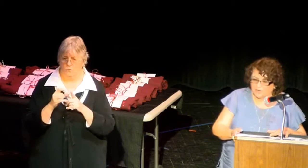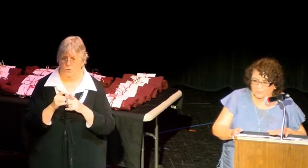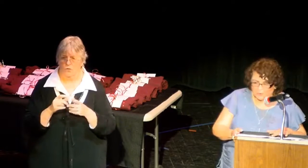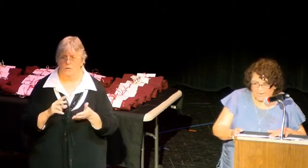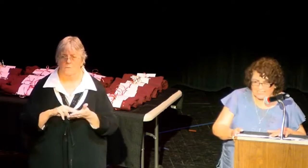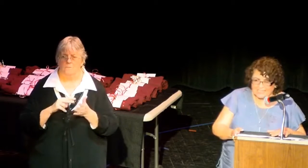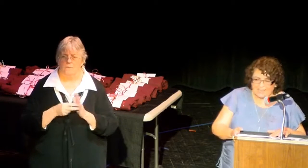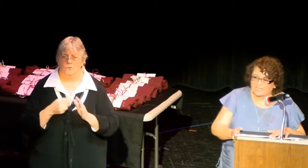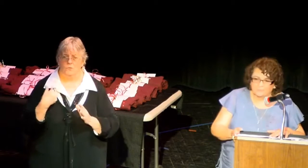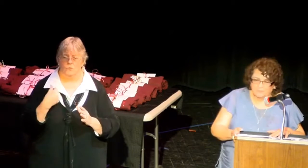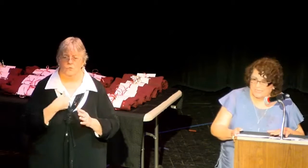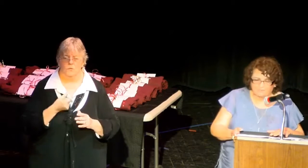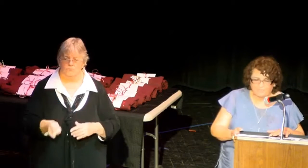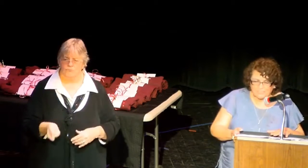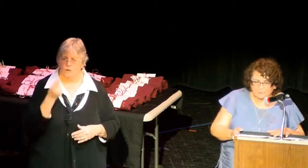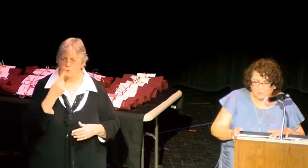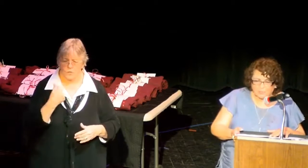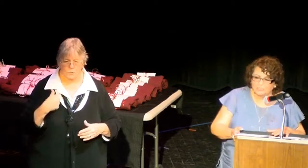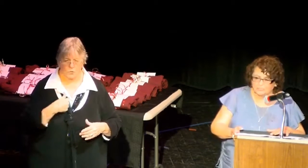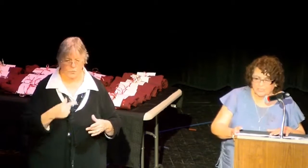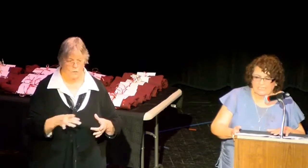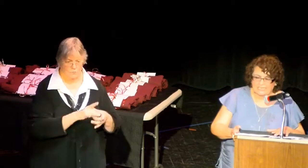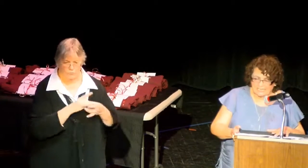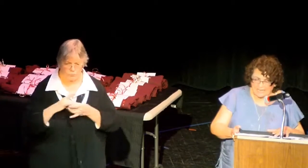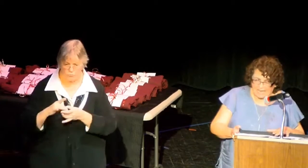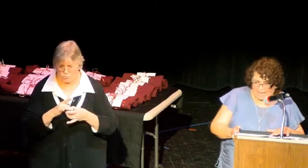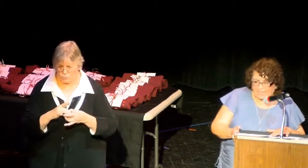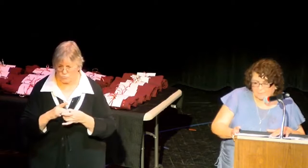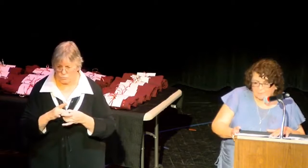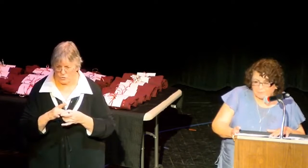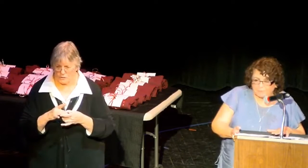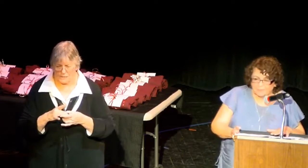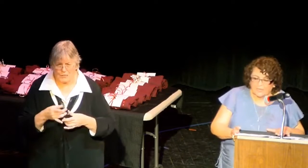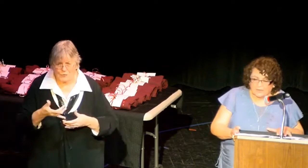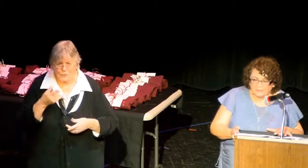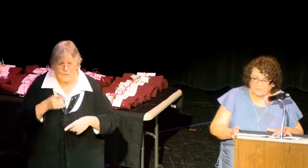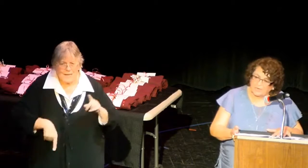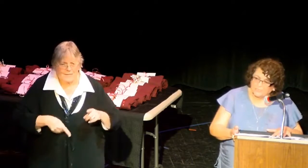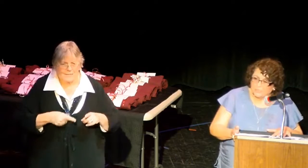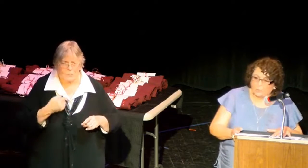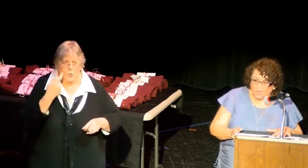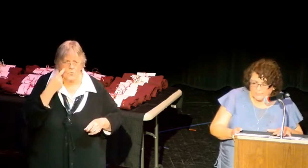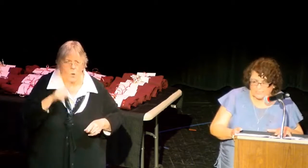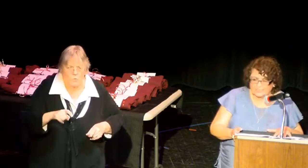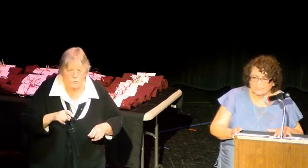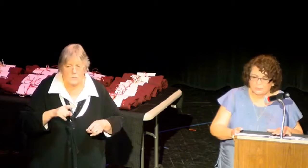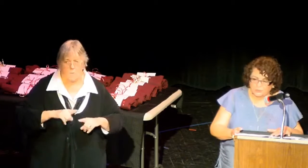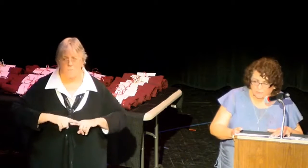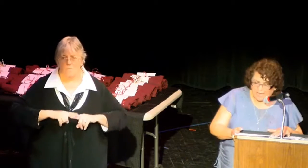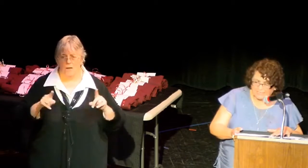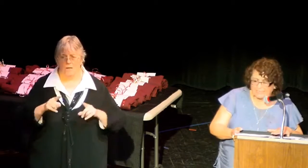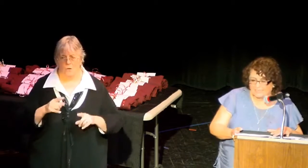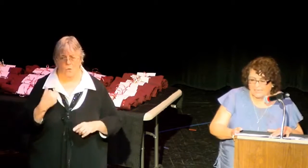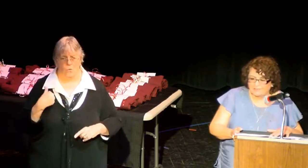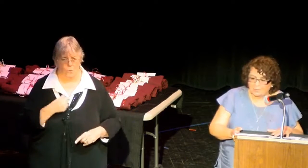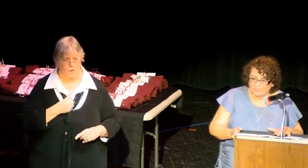together in ways that can be invisible to the eye. That there is a oneness to